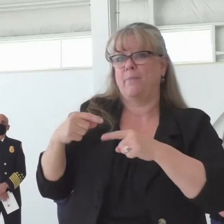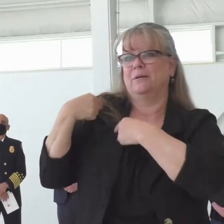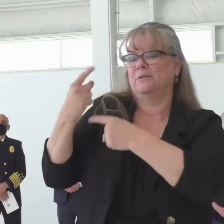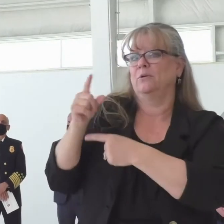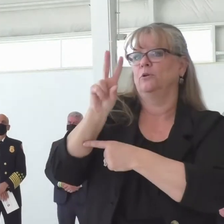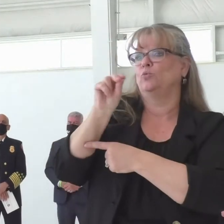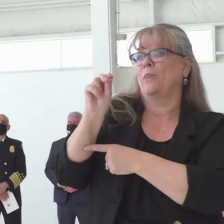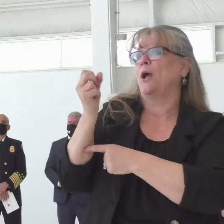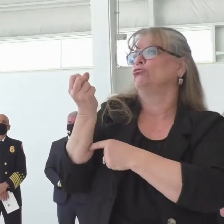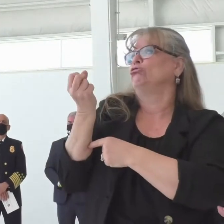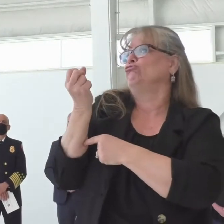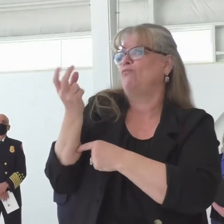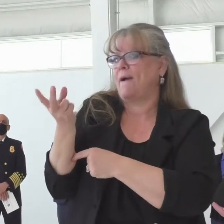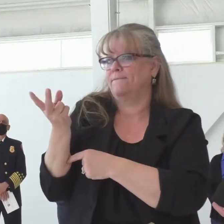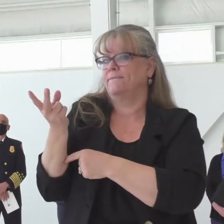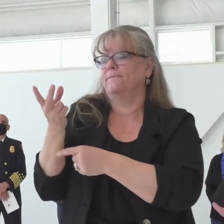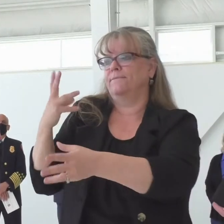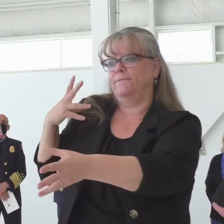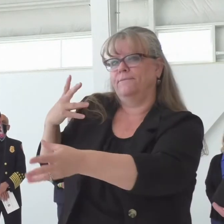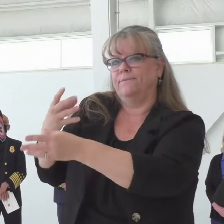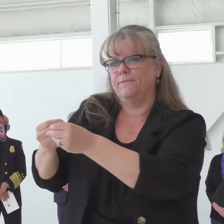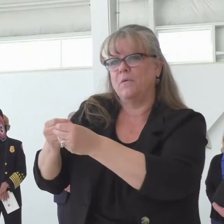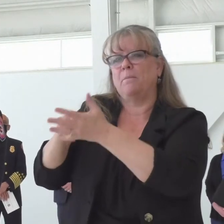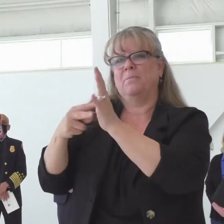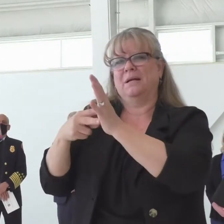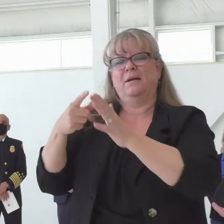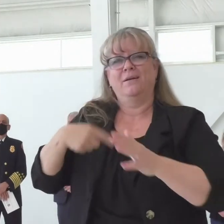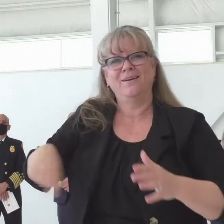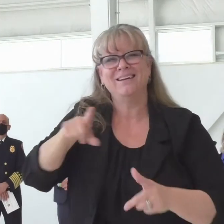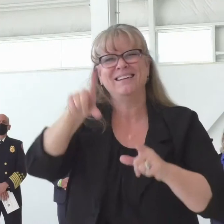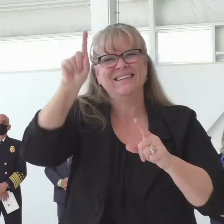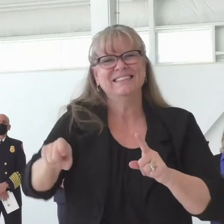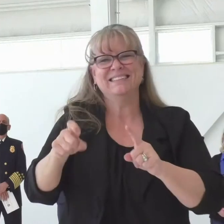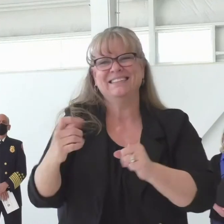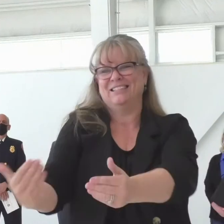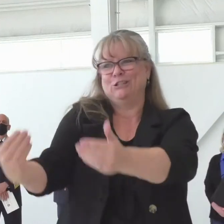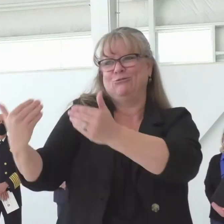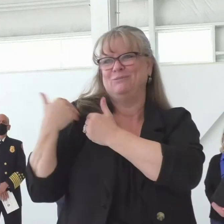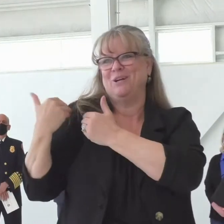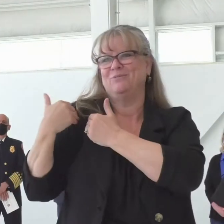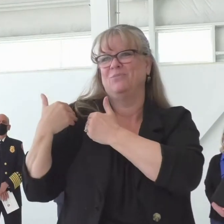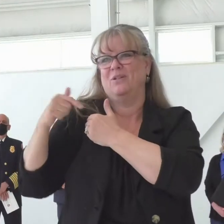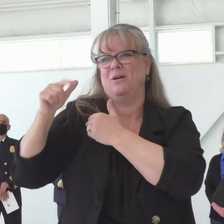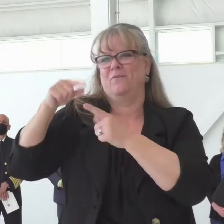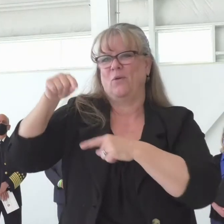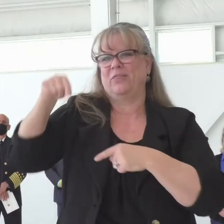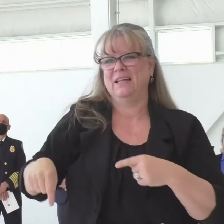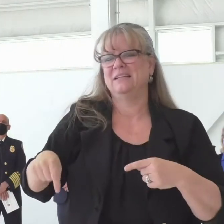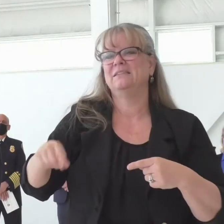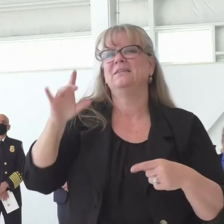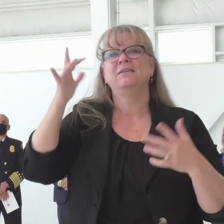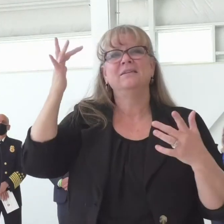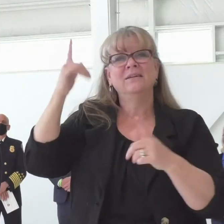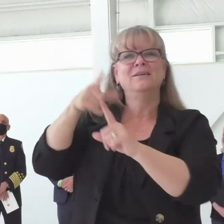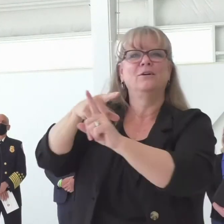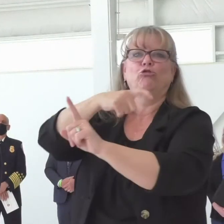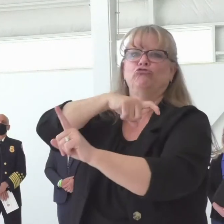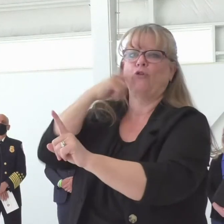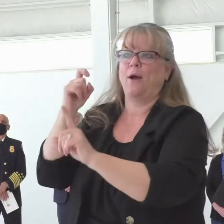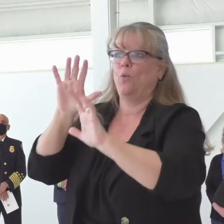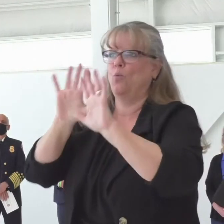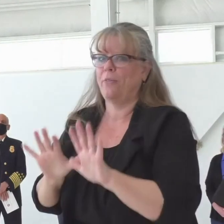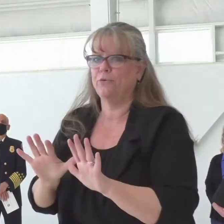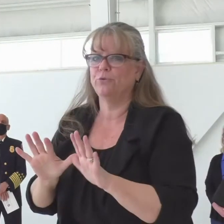have to do our part. The extreme drought conditions, hazardous fuel accumulations, and hot, dry conditions